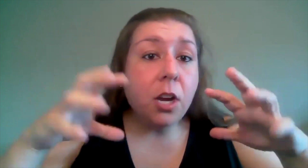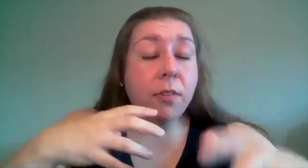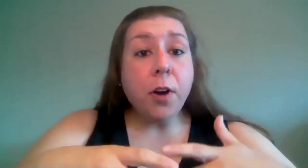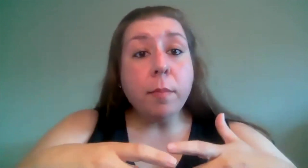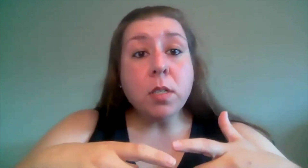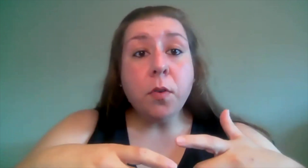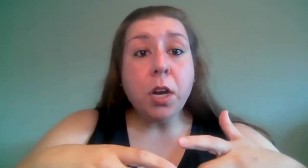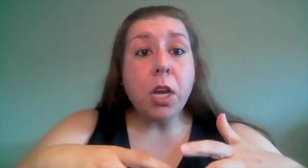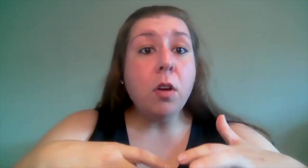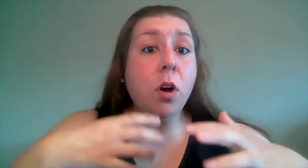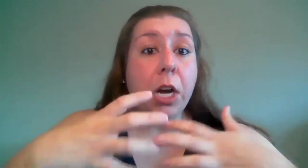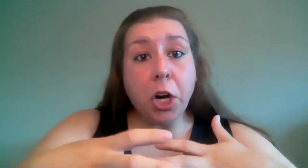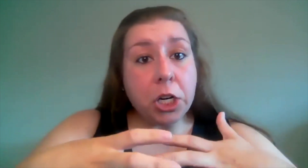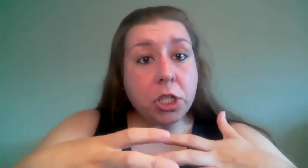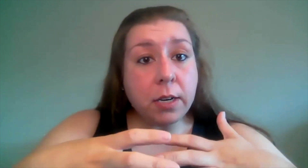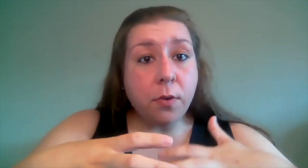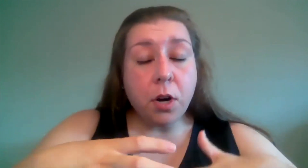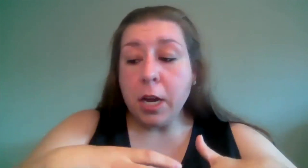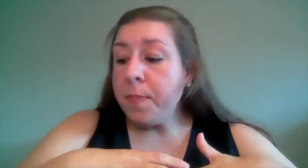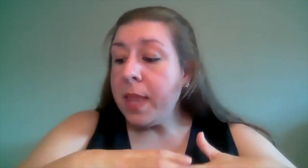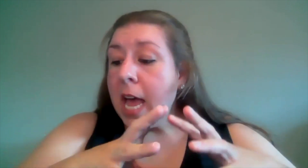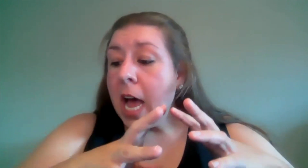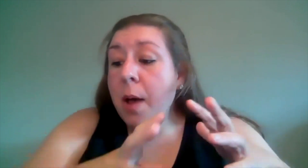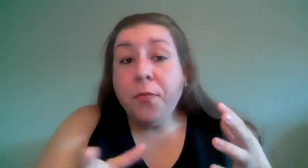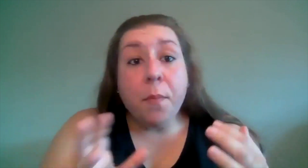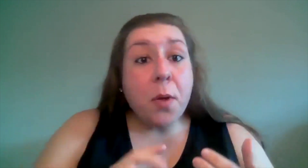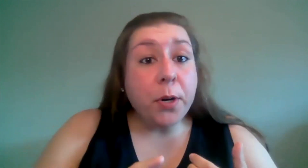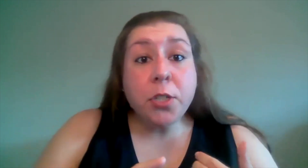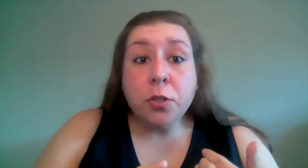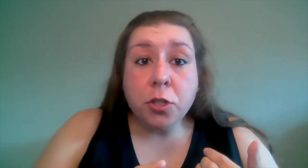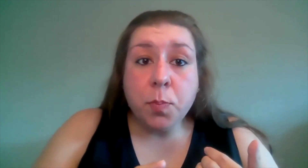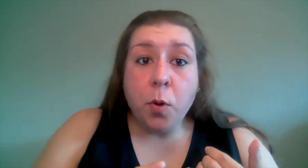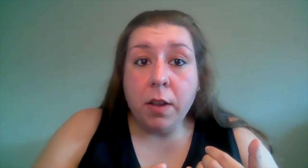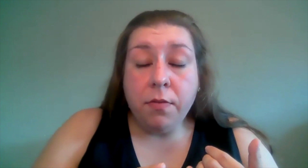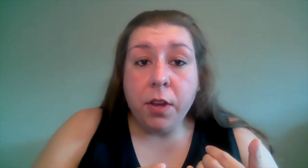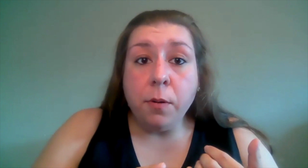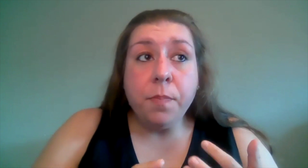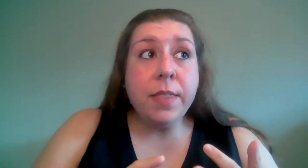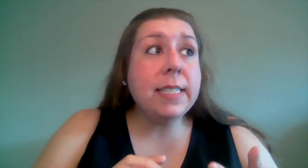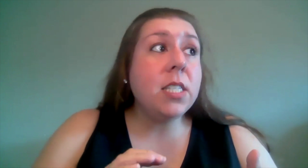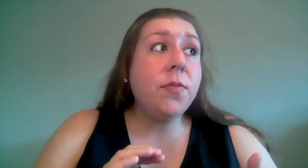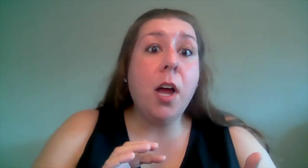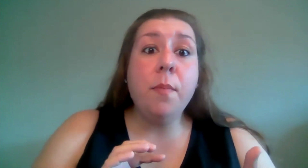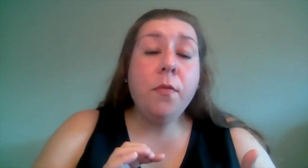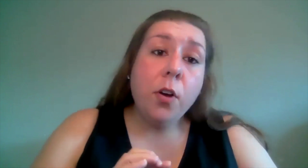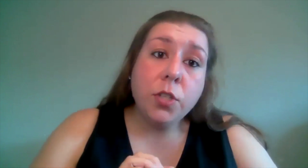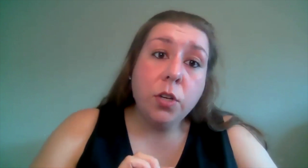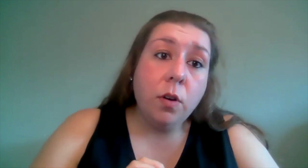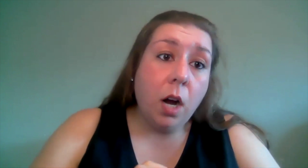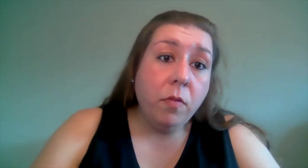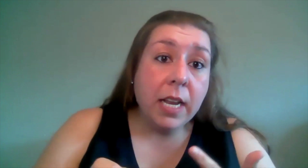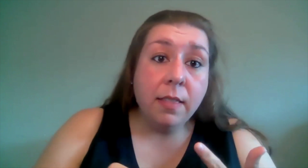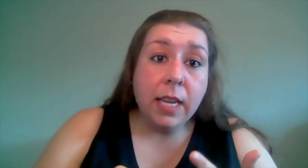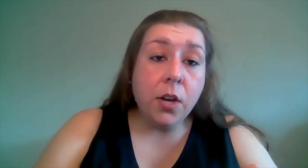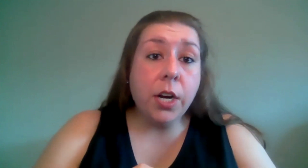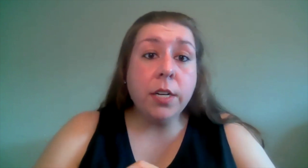confirmed for you or encouraging for you um from the producer's point of view this is from folks who are running theaters